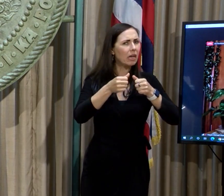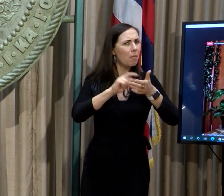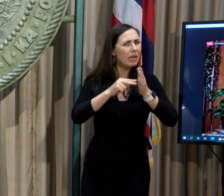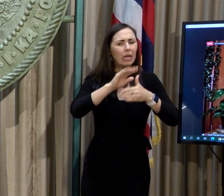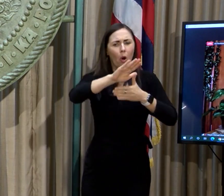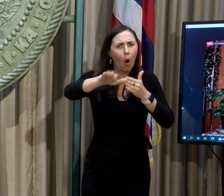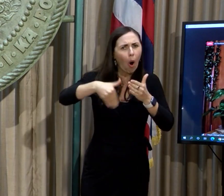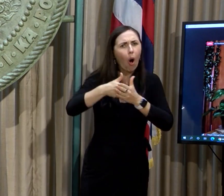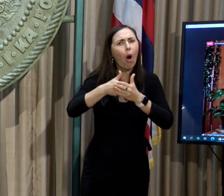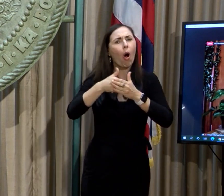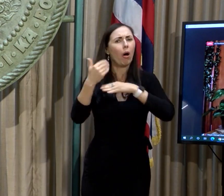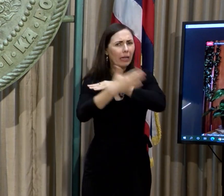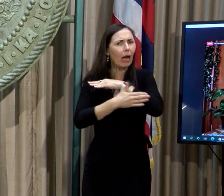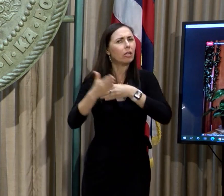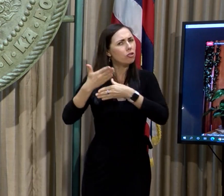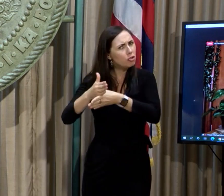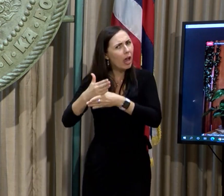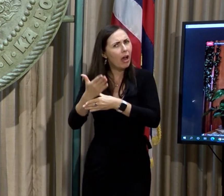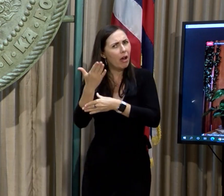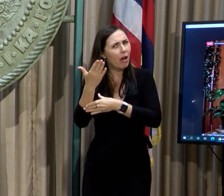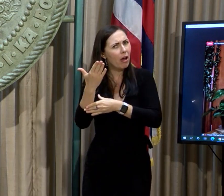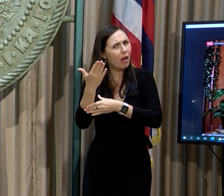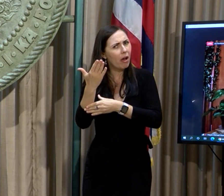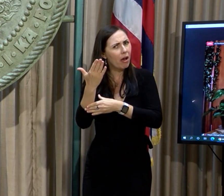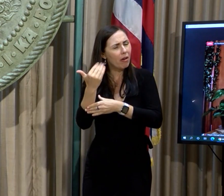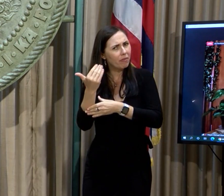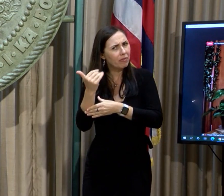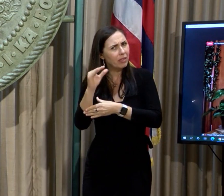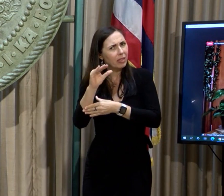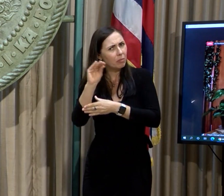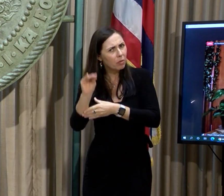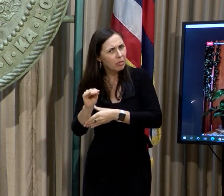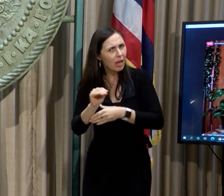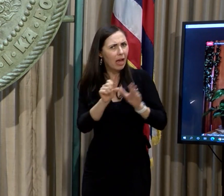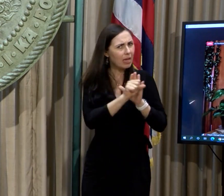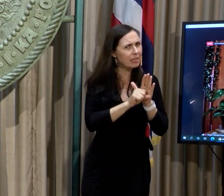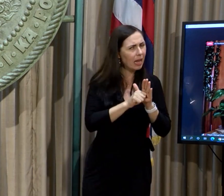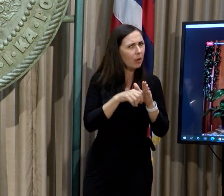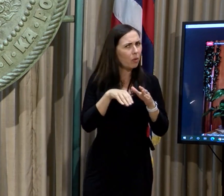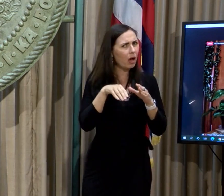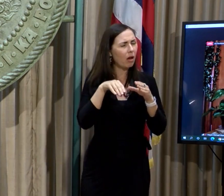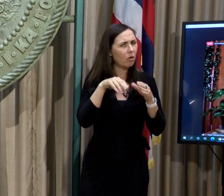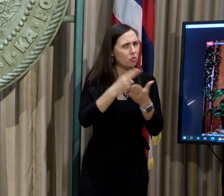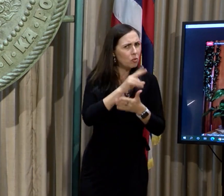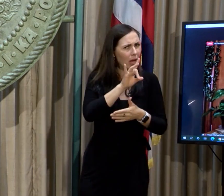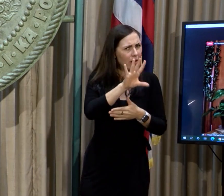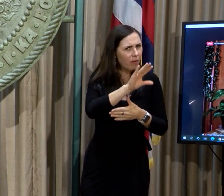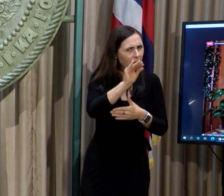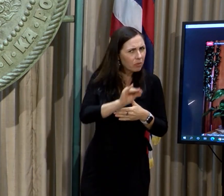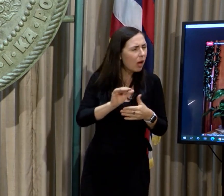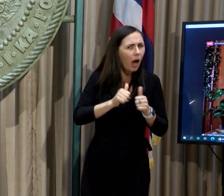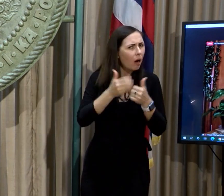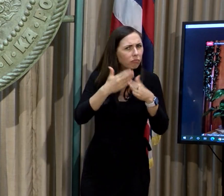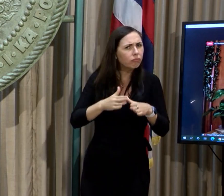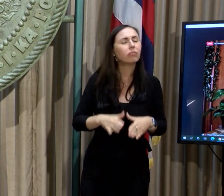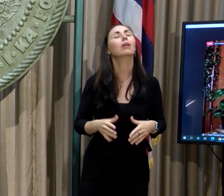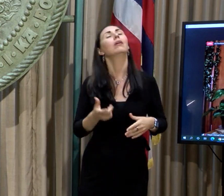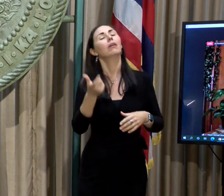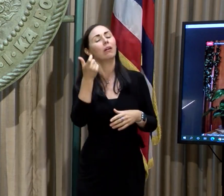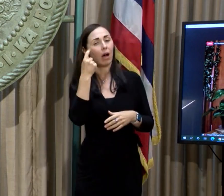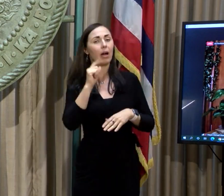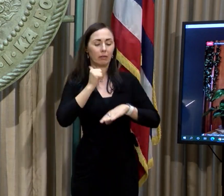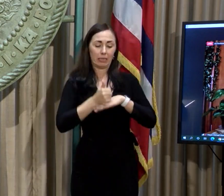15% and then 85% would be spent by the state? You know, the funds will be directed by the advisory